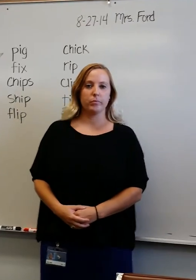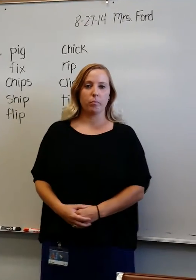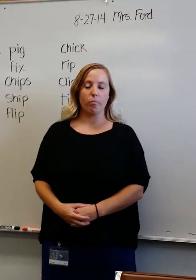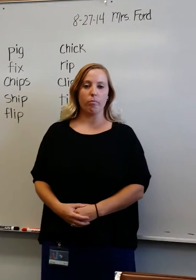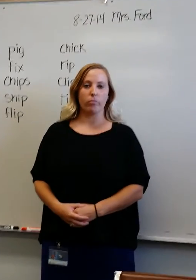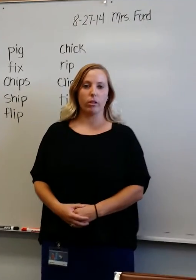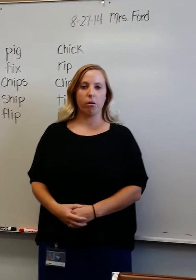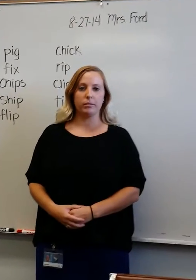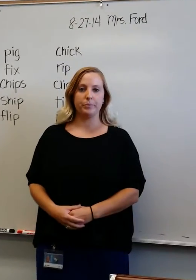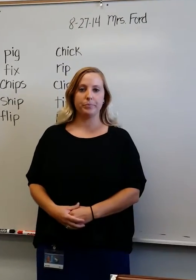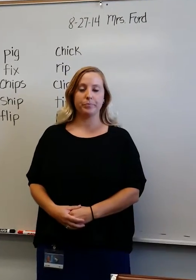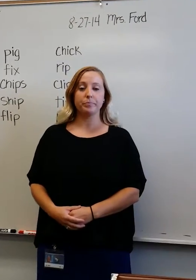Pig.